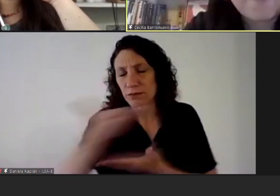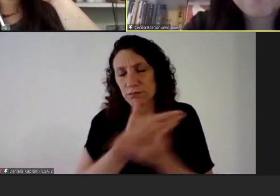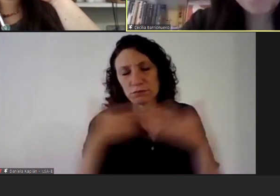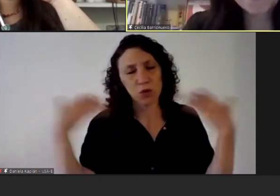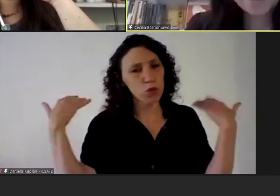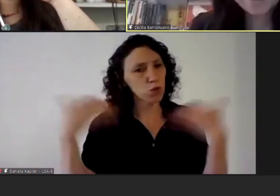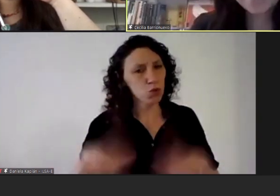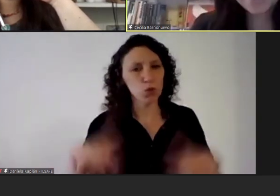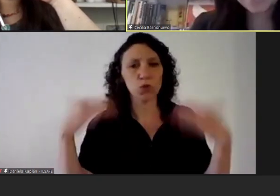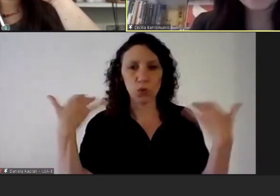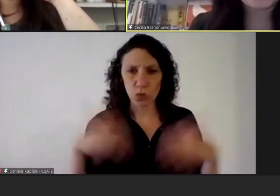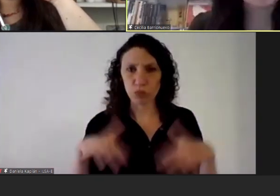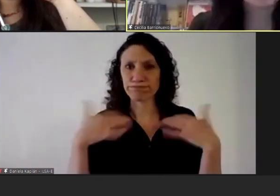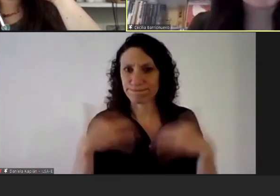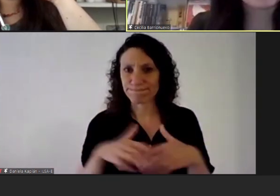has also been